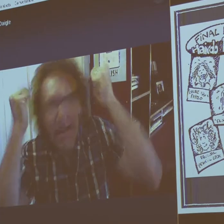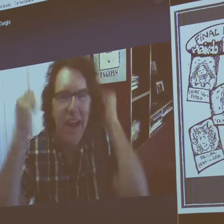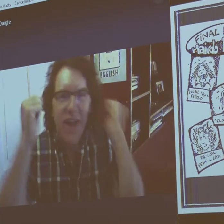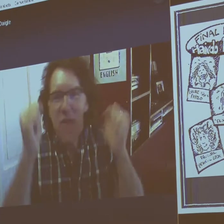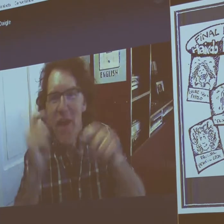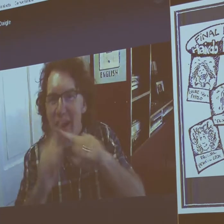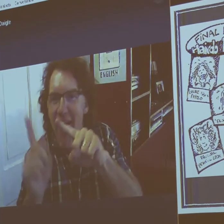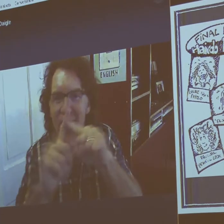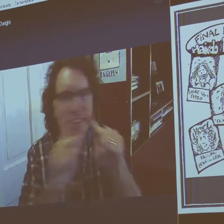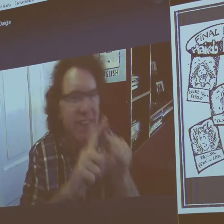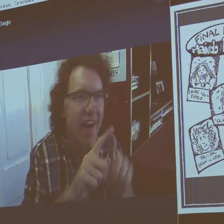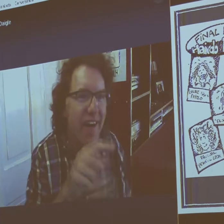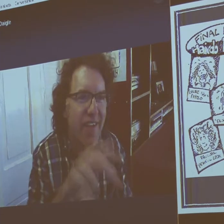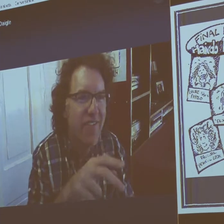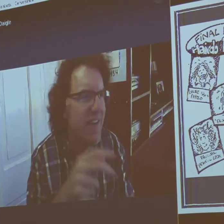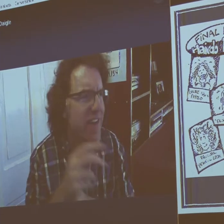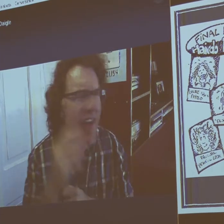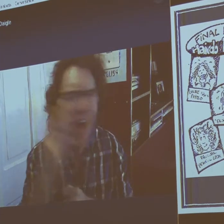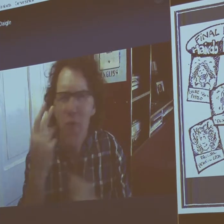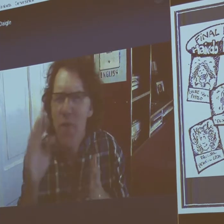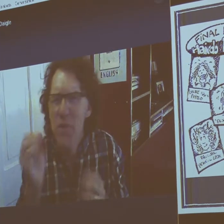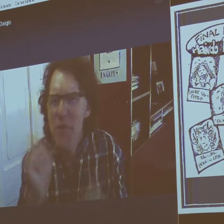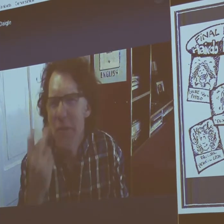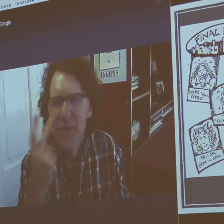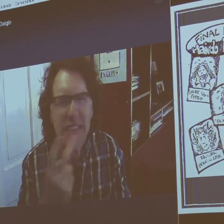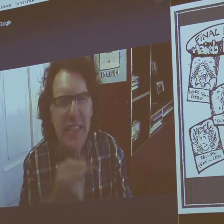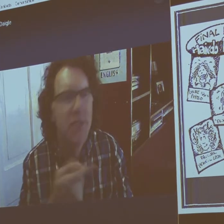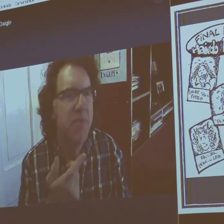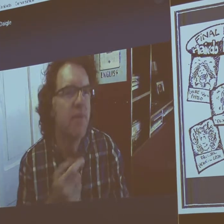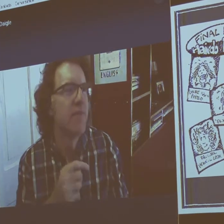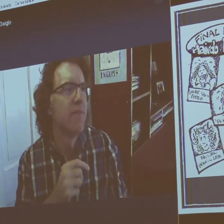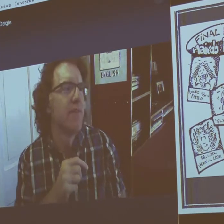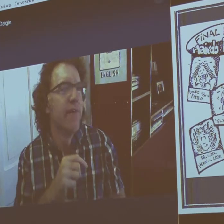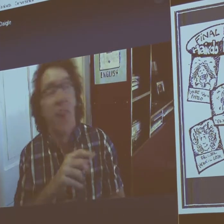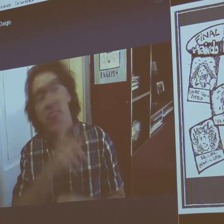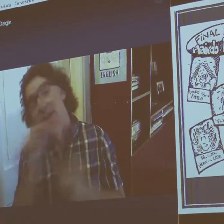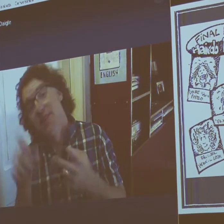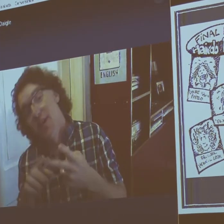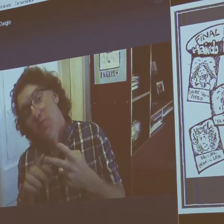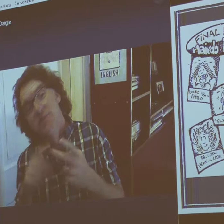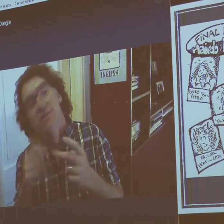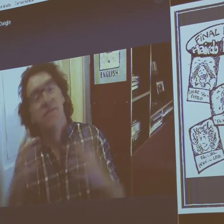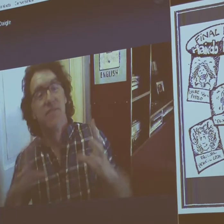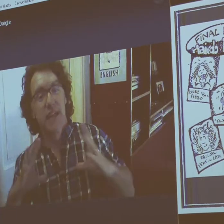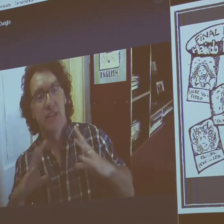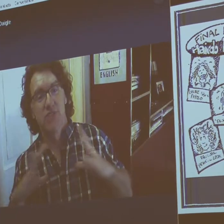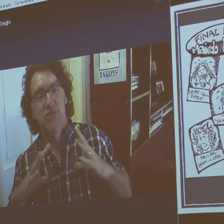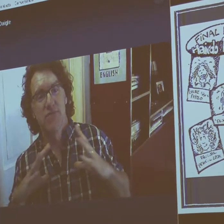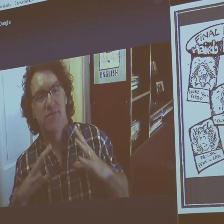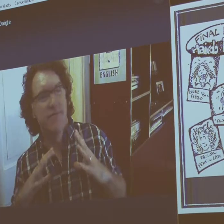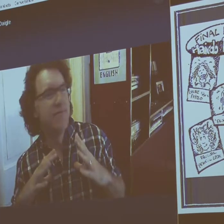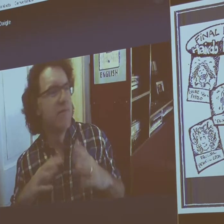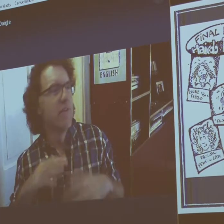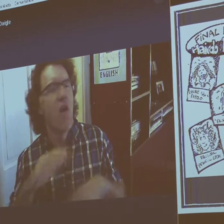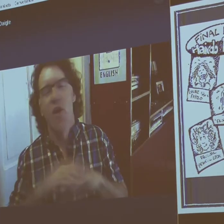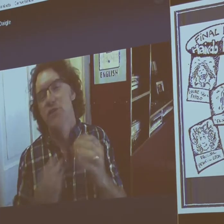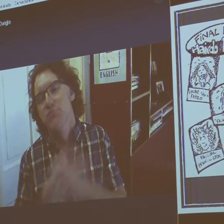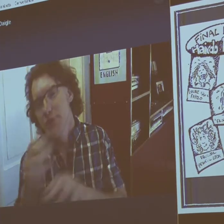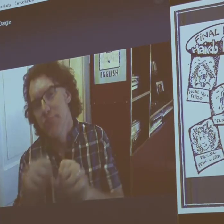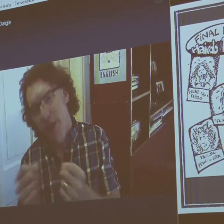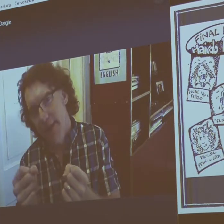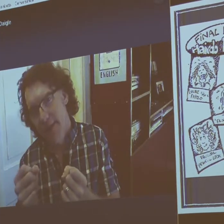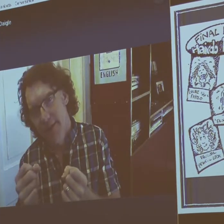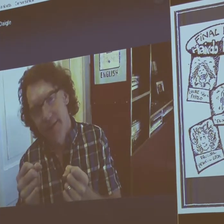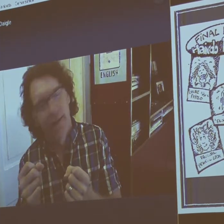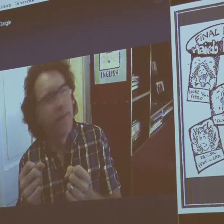hairdos, pulling your hair out, those kinds of things. And also the other cartoon was